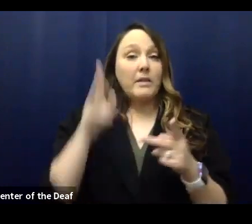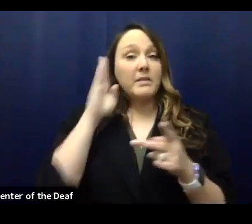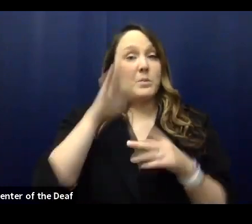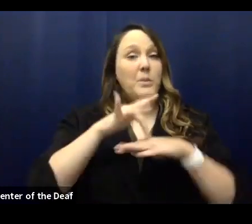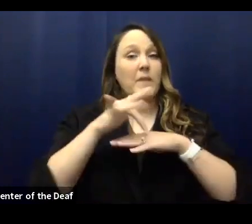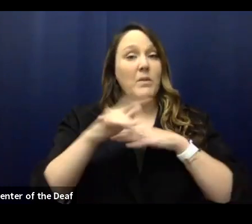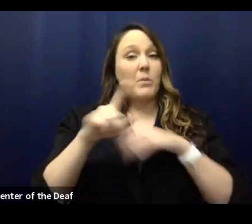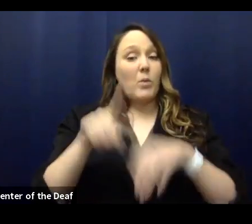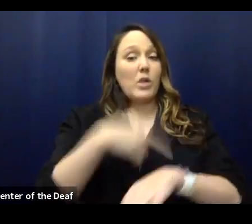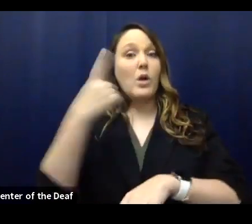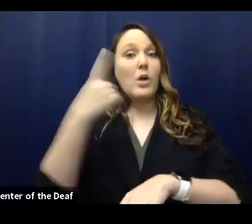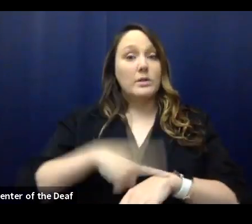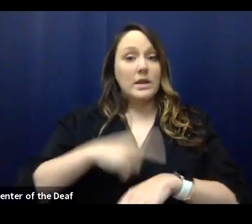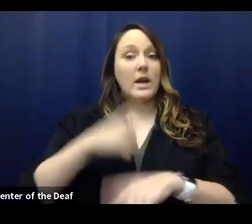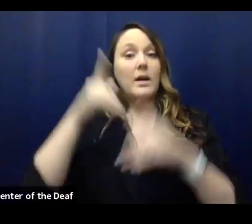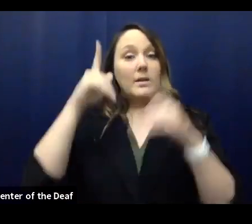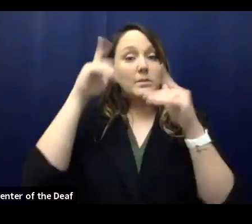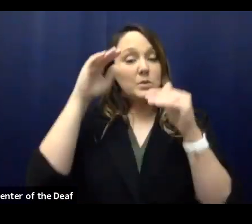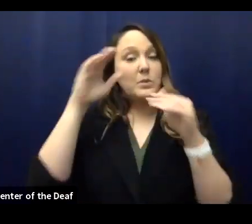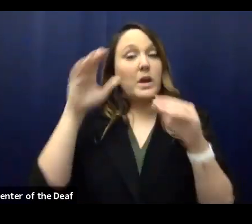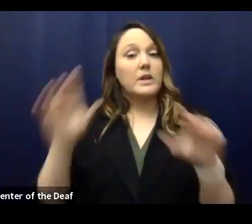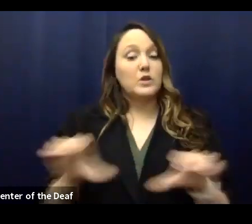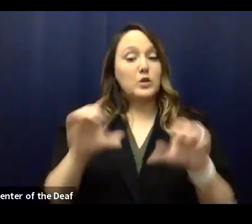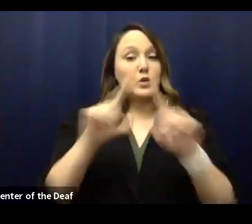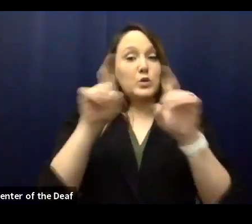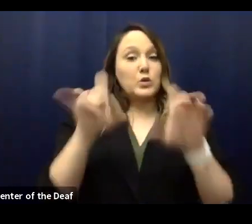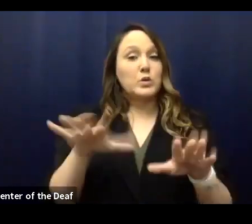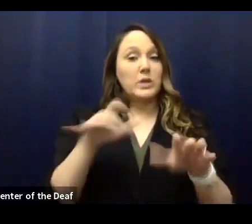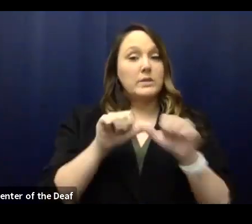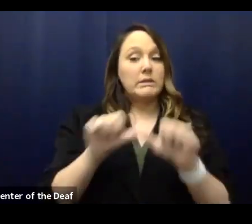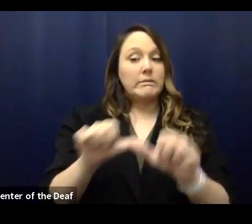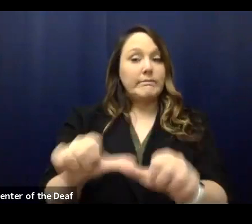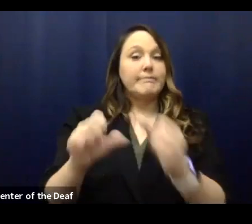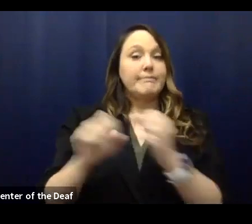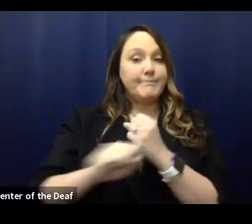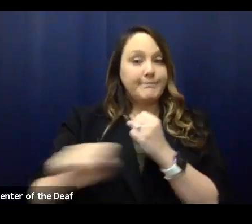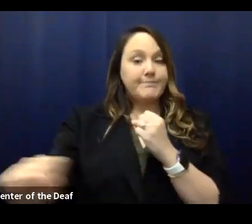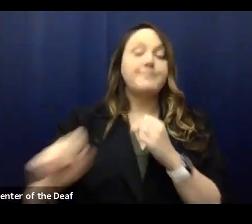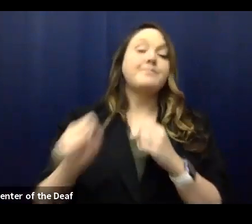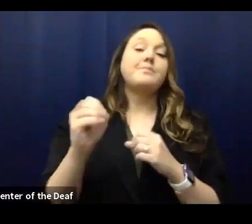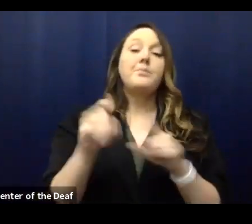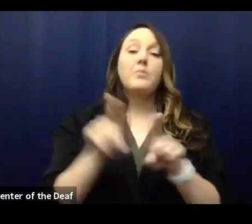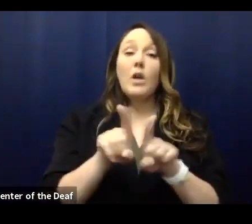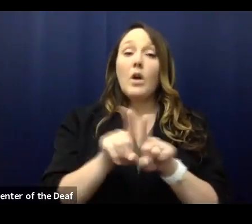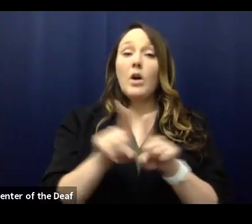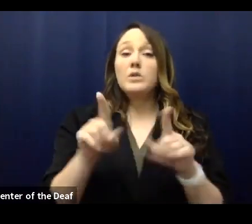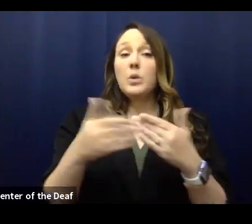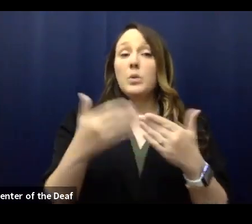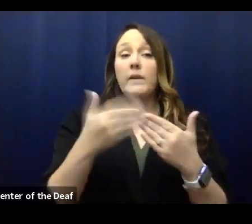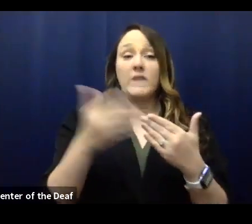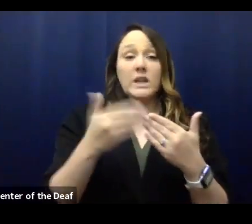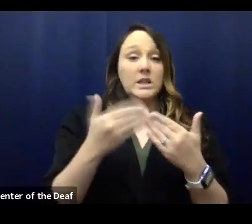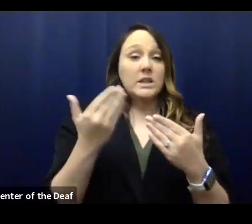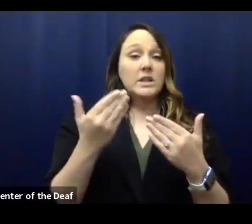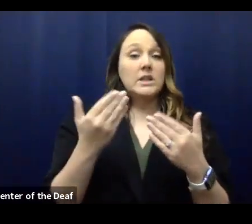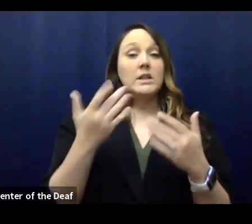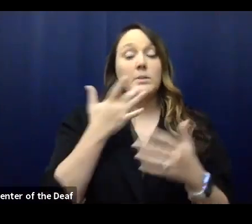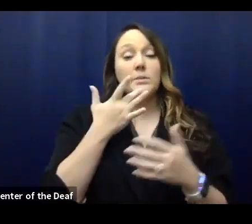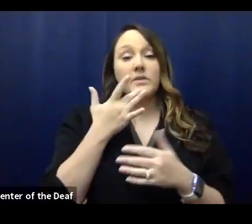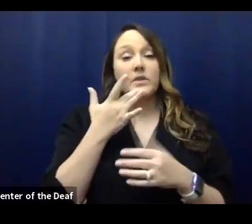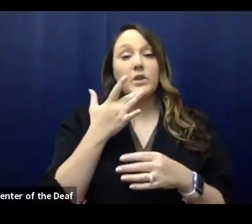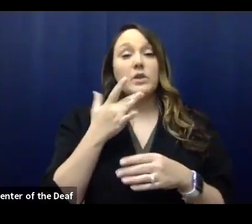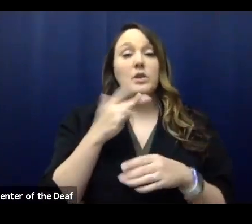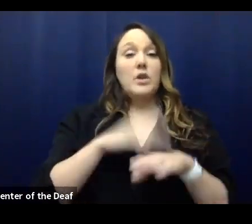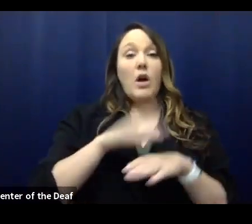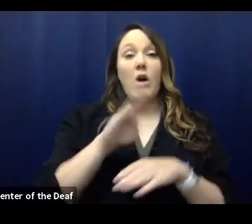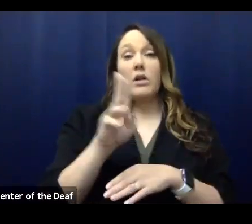because we anticipate doing testing for quite a while. So those and we also want it to be convenient, preferably on the